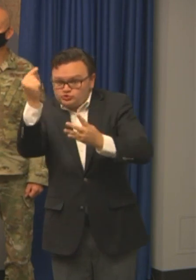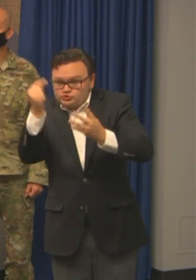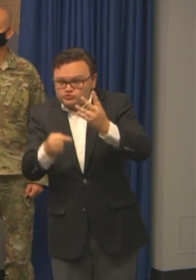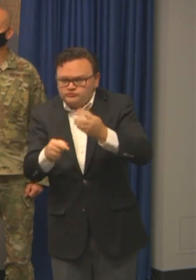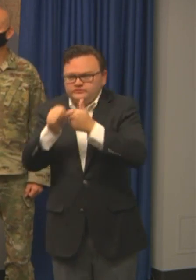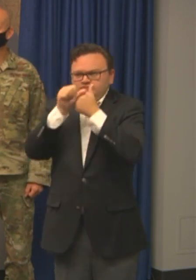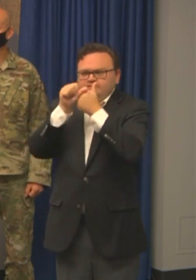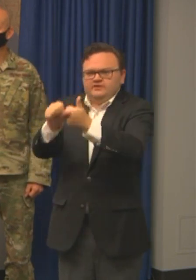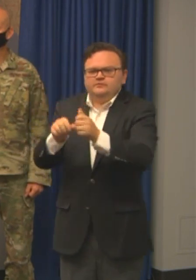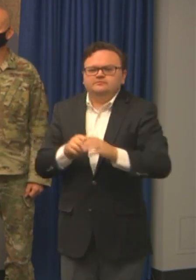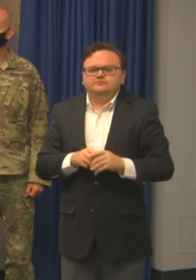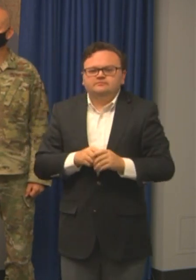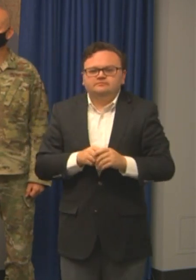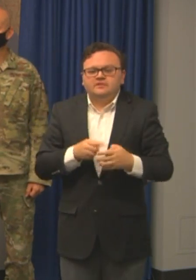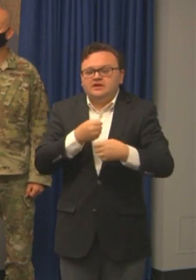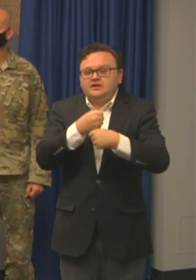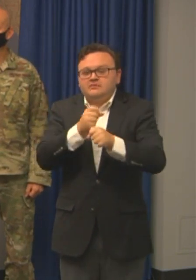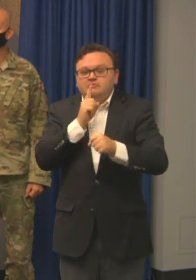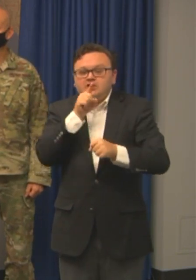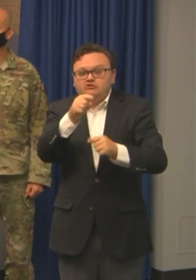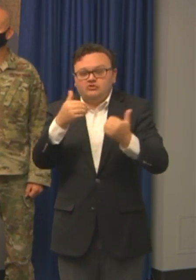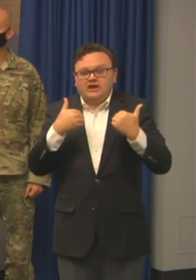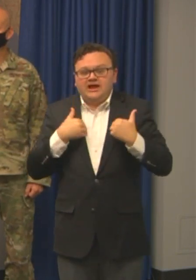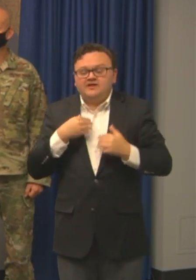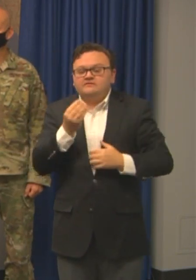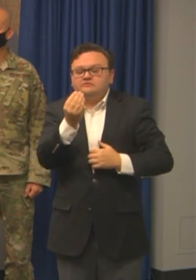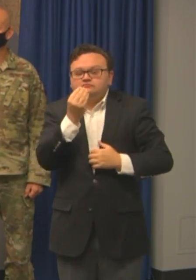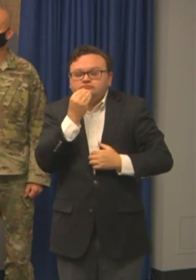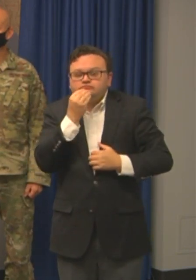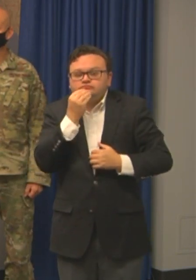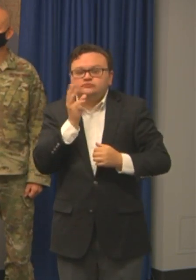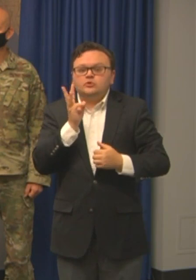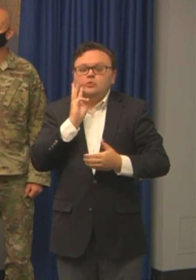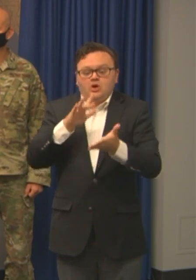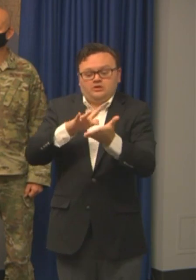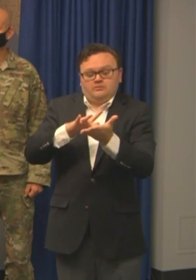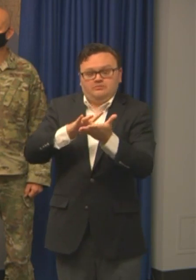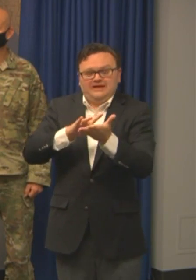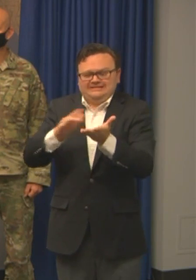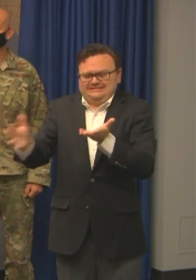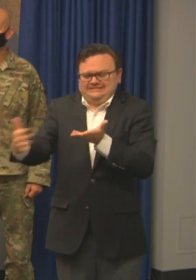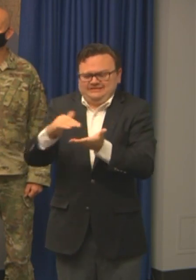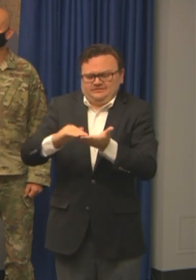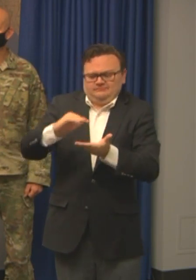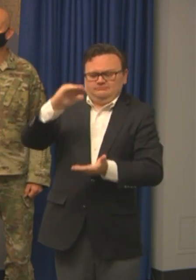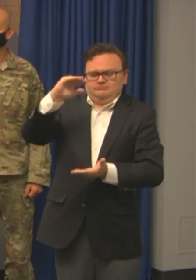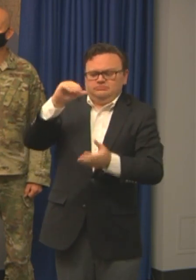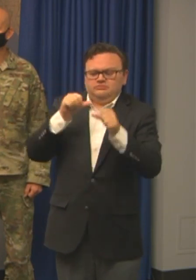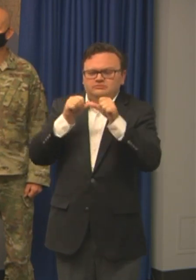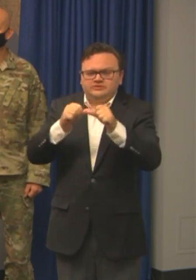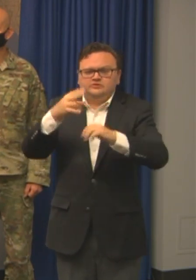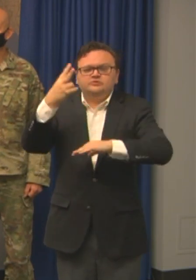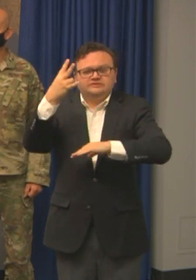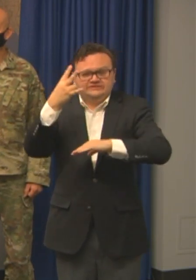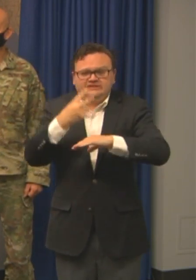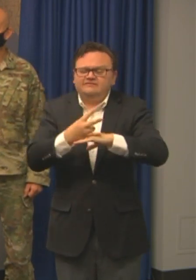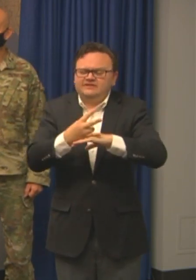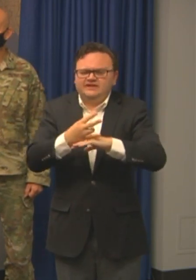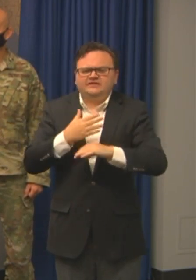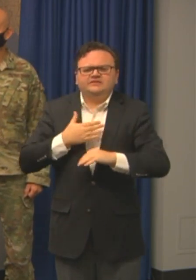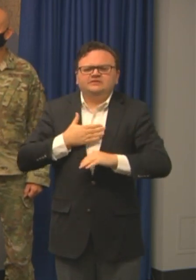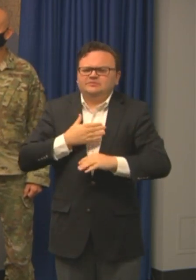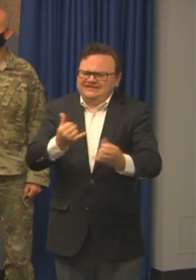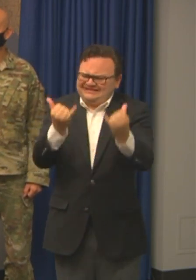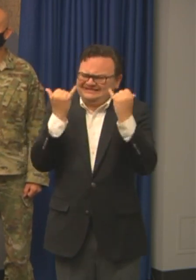enough food, water and medicine the last seven days. If you haven't done that, you know, you still have time to do it. But we really recommend